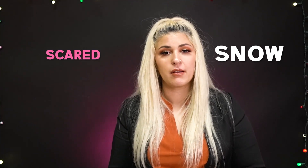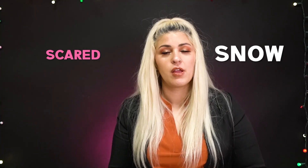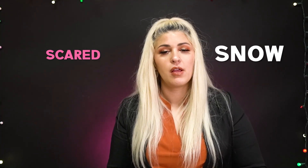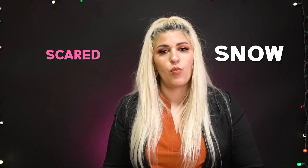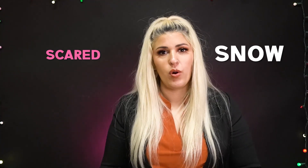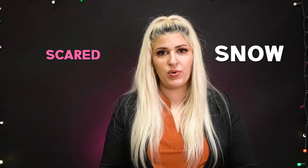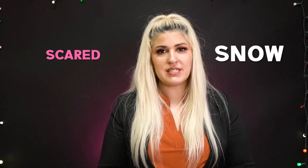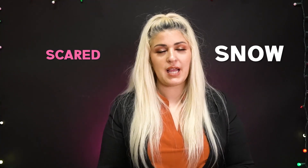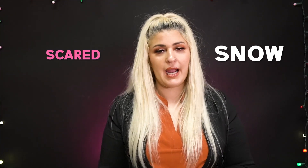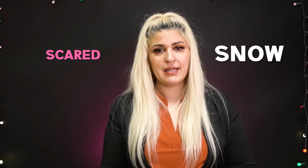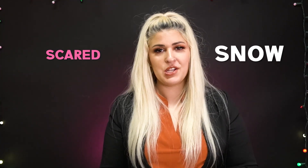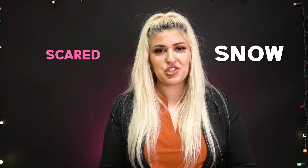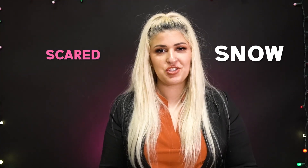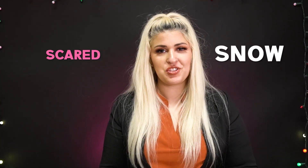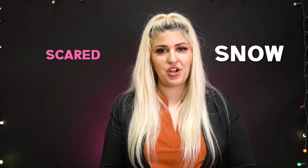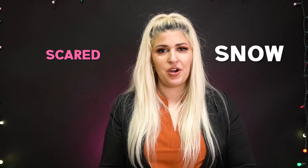when we sign snow